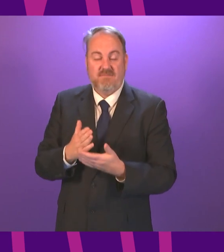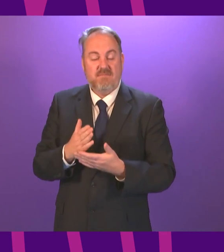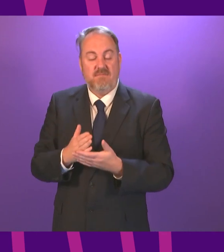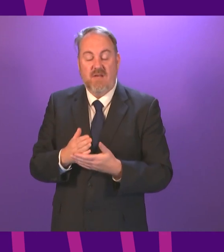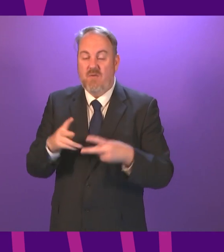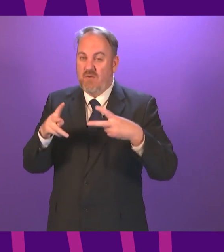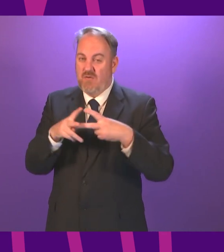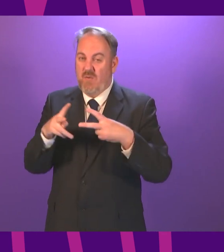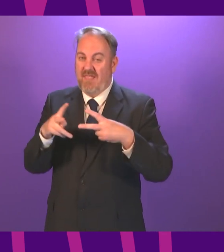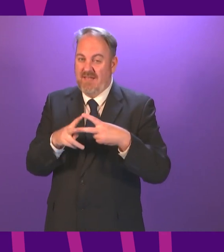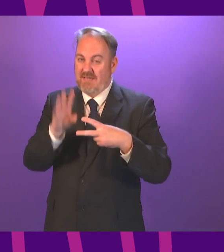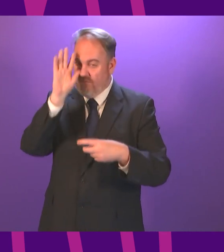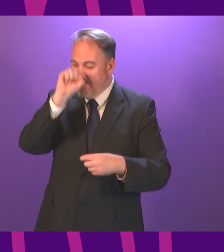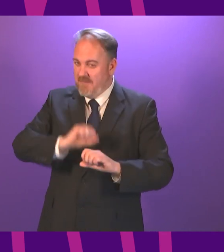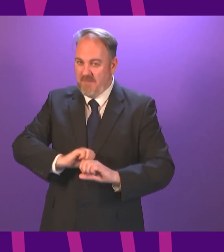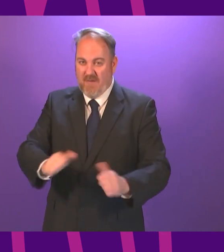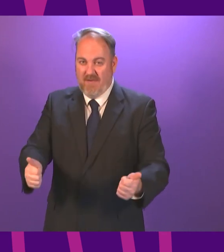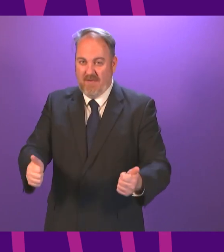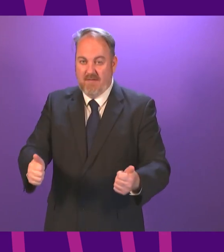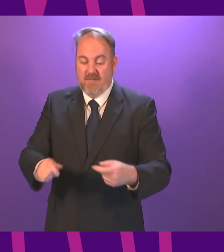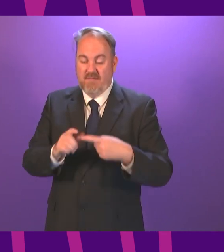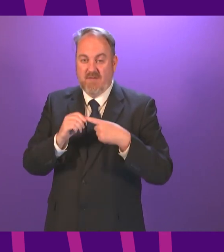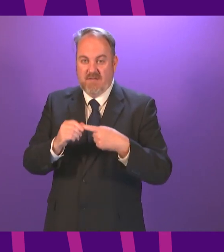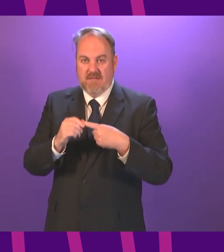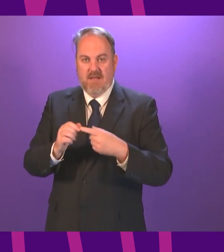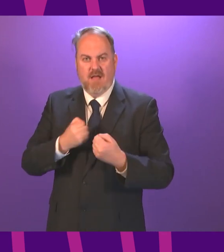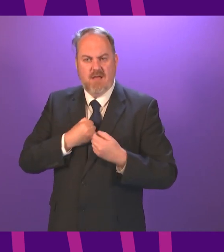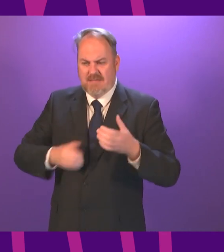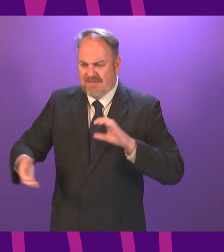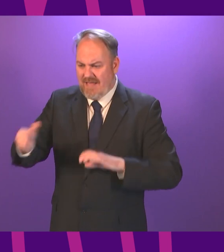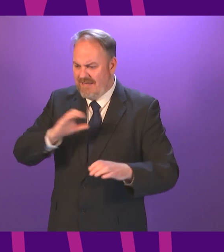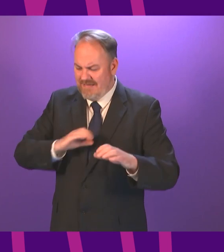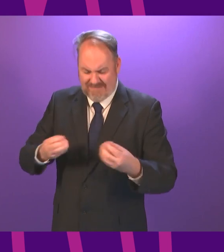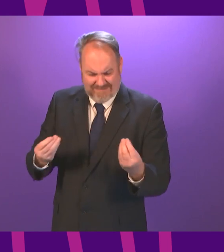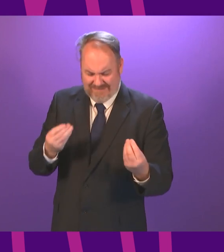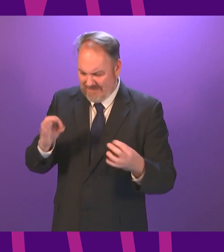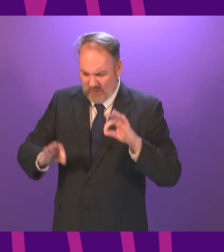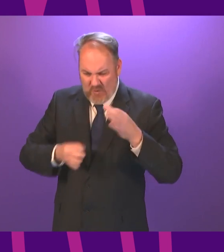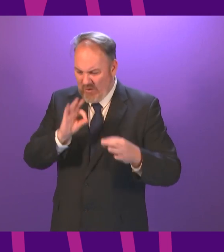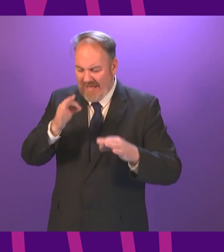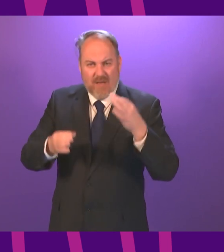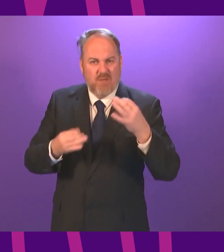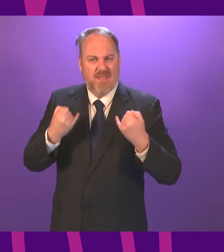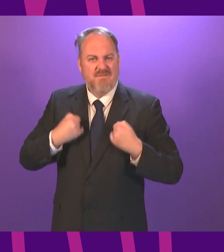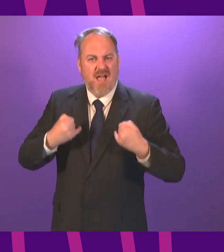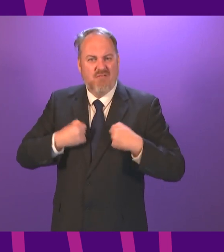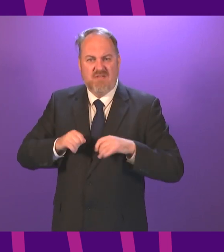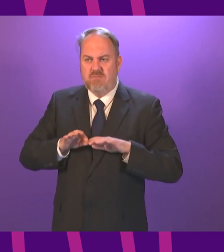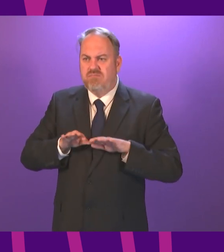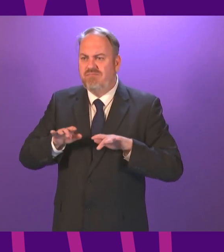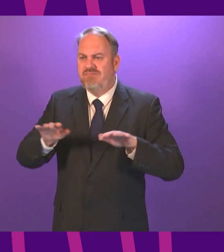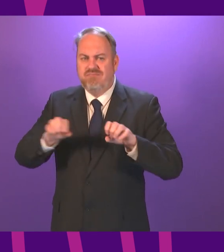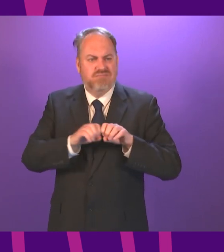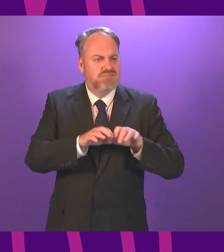but two points in particular stand out. Firstly, that our scientists were struggling to understand how the virus was moving around in Scottish